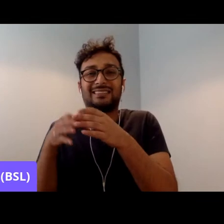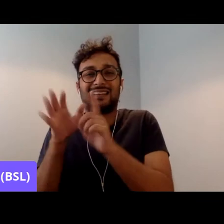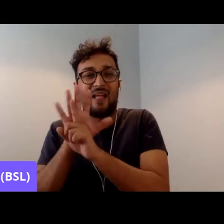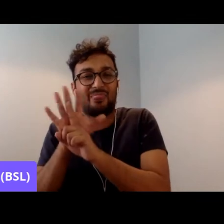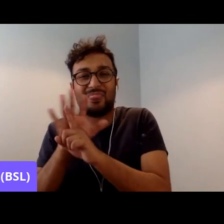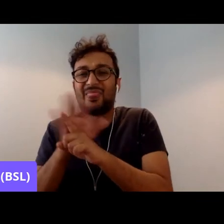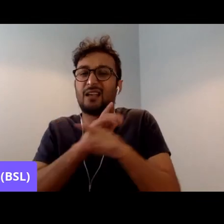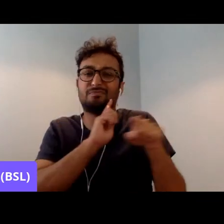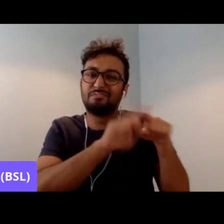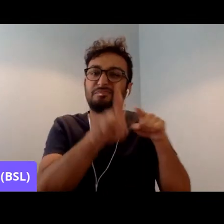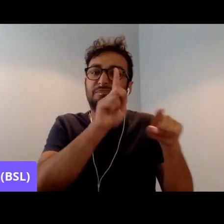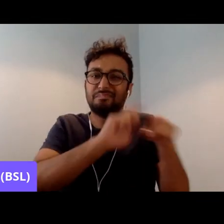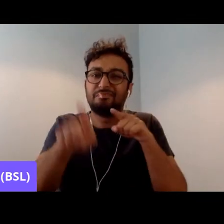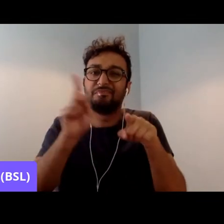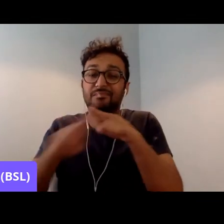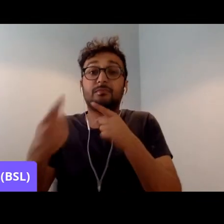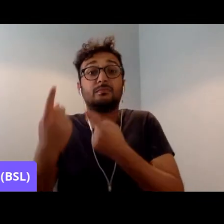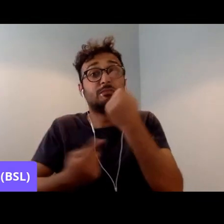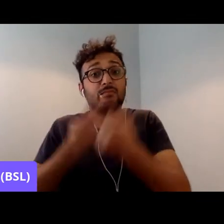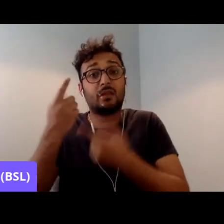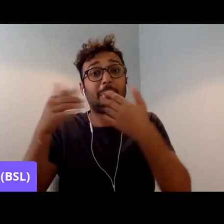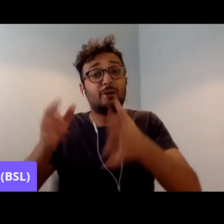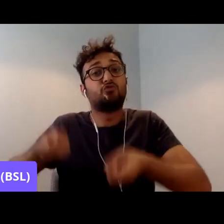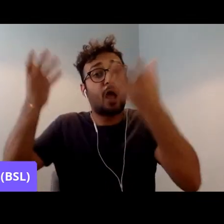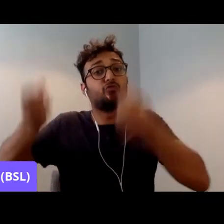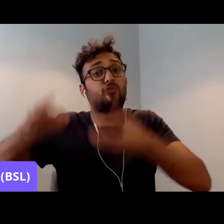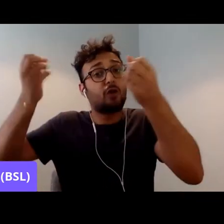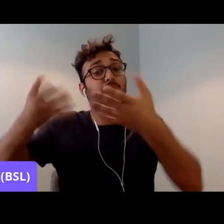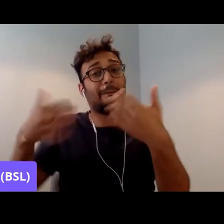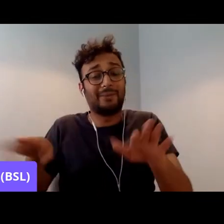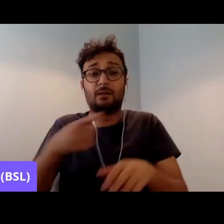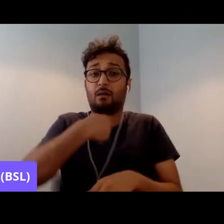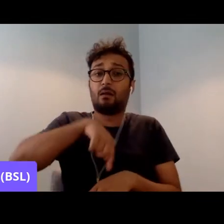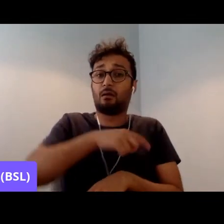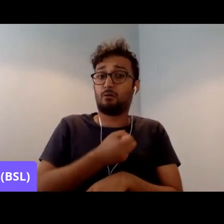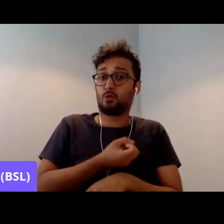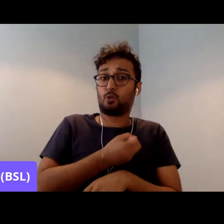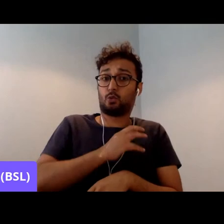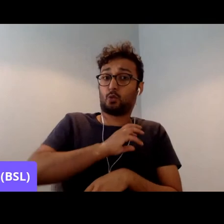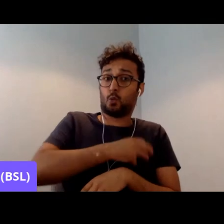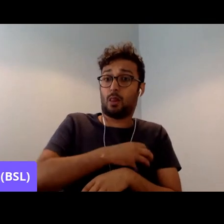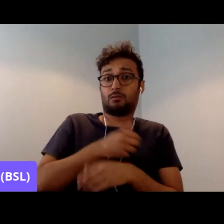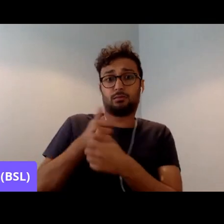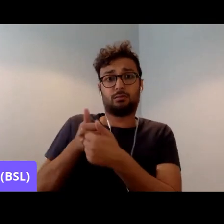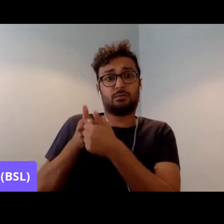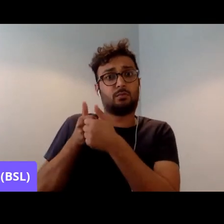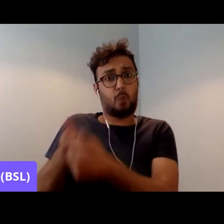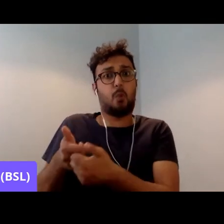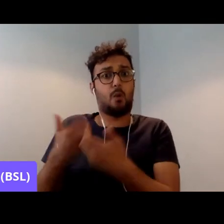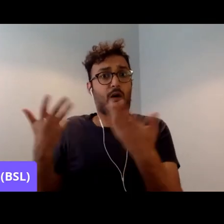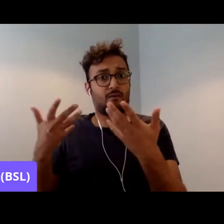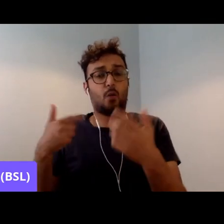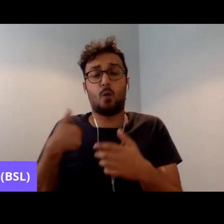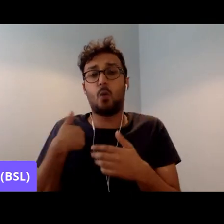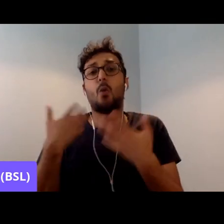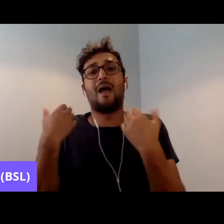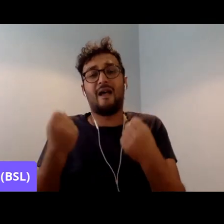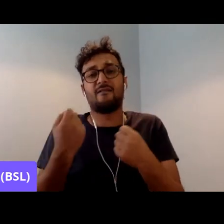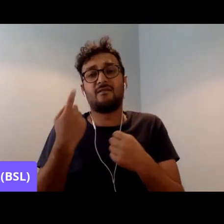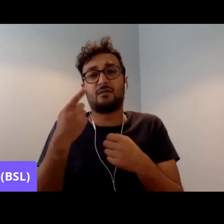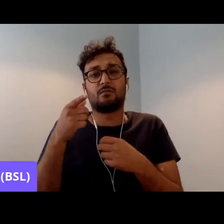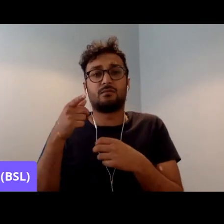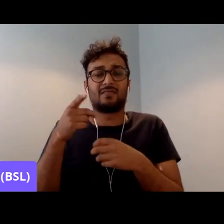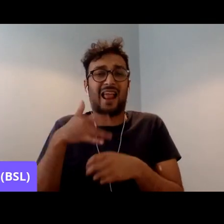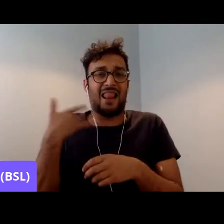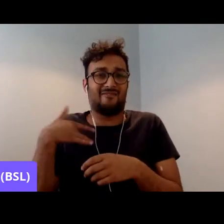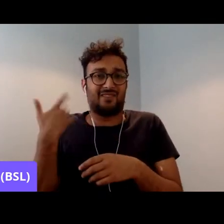striking. And, you know, the union has been supporting them and we have one living wage and we have been working with, um, you know,